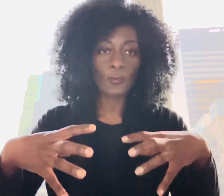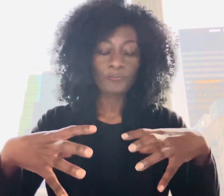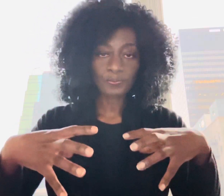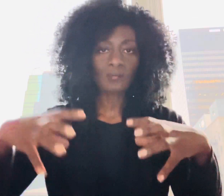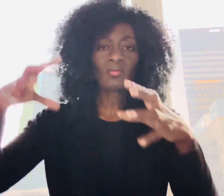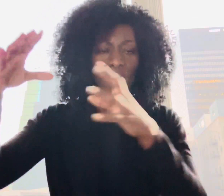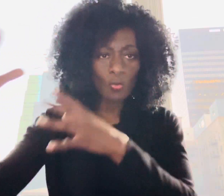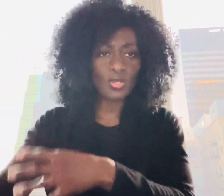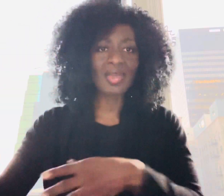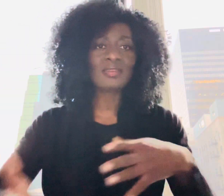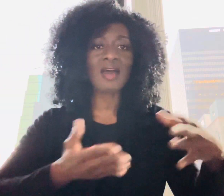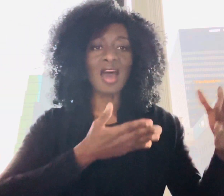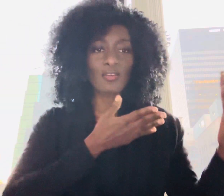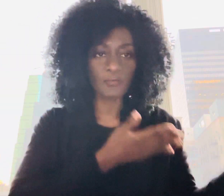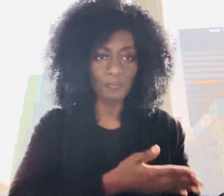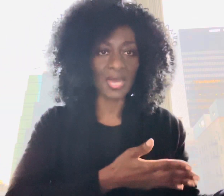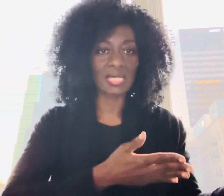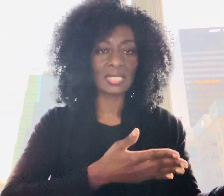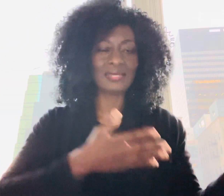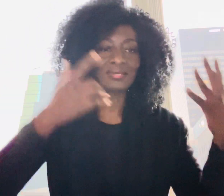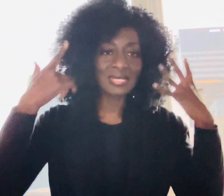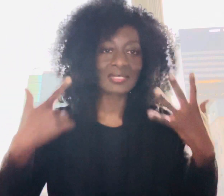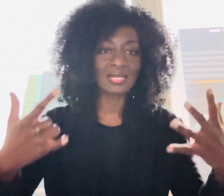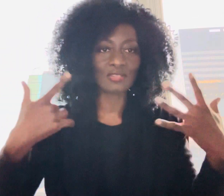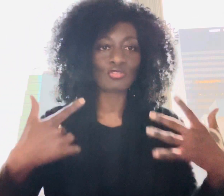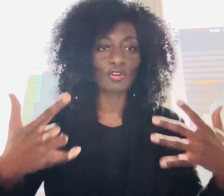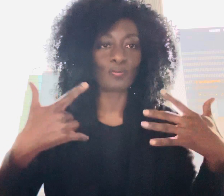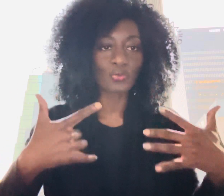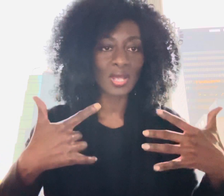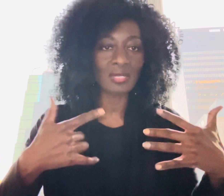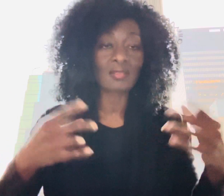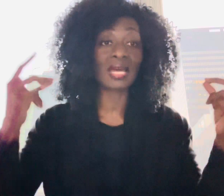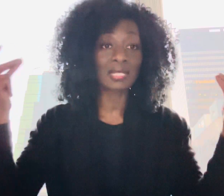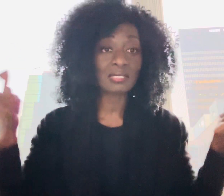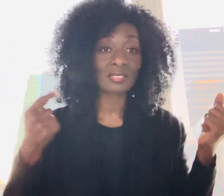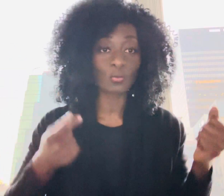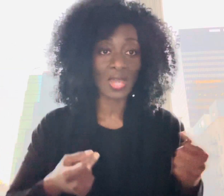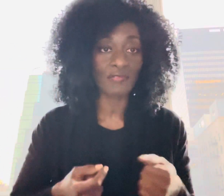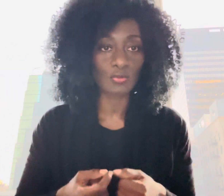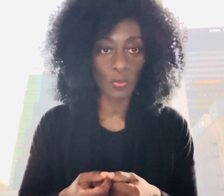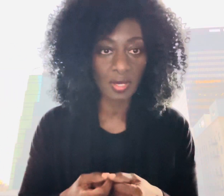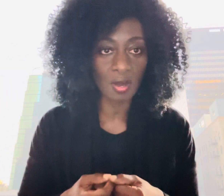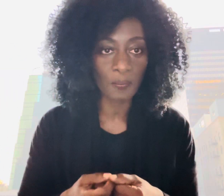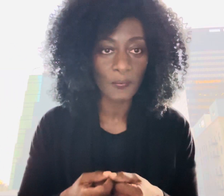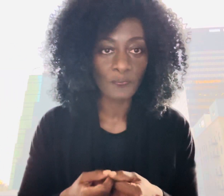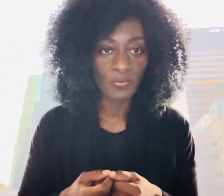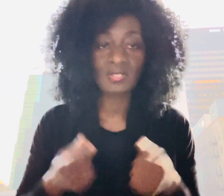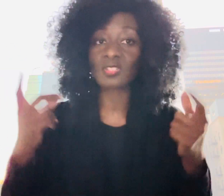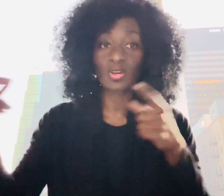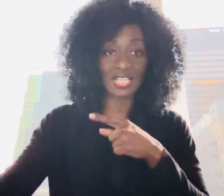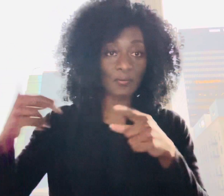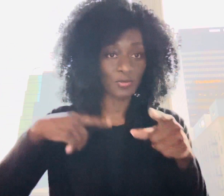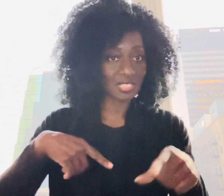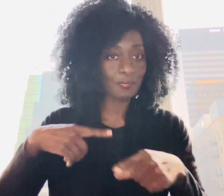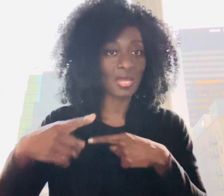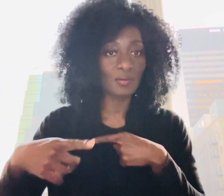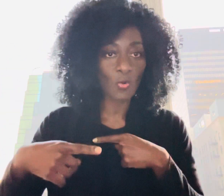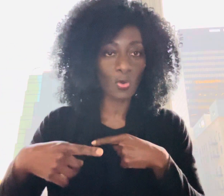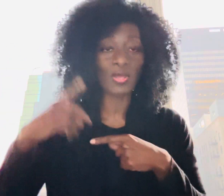getting out of bed is signaling to your brain that listen we have to wake up this is not time for sleep anymore we